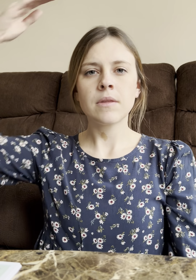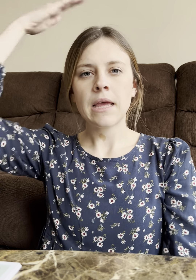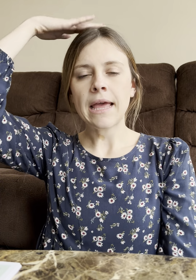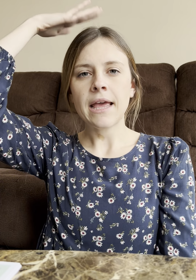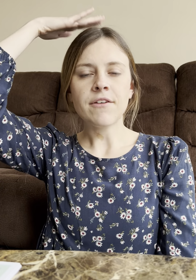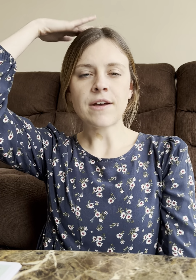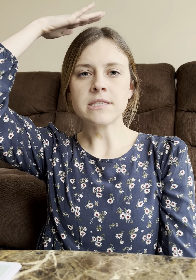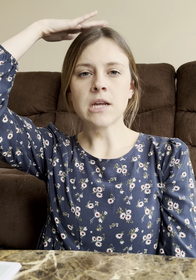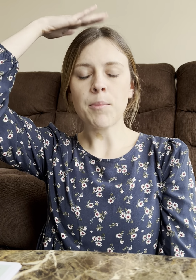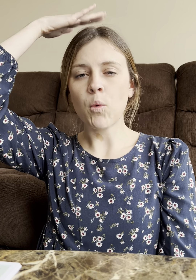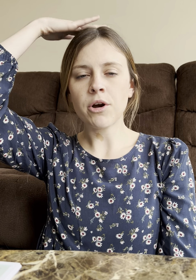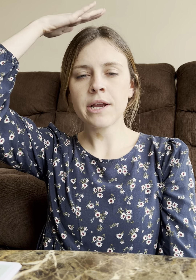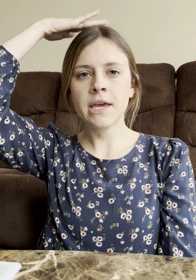If I stop worrying,